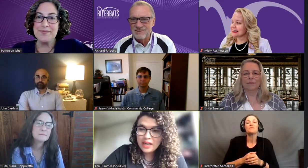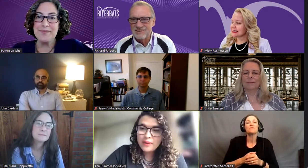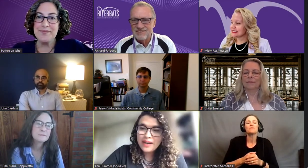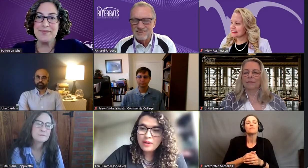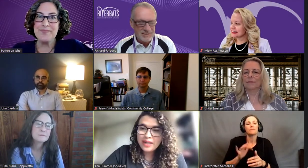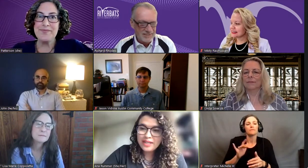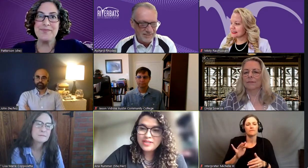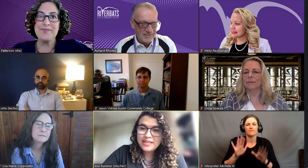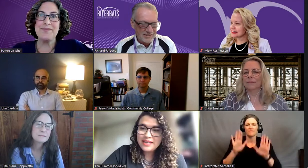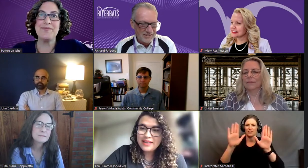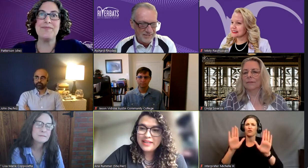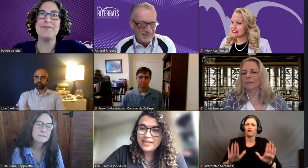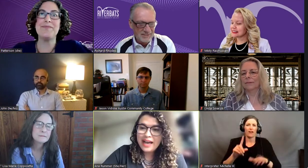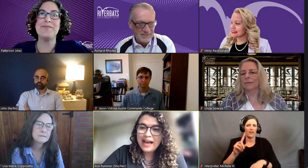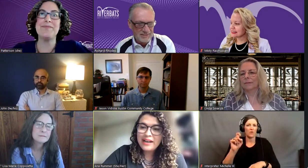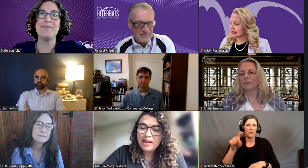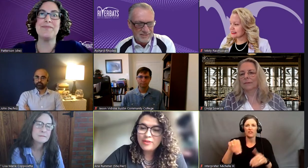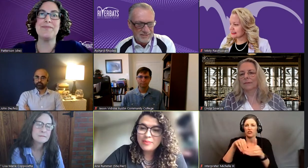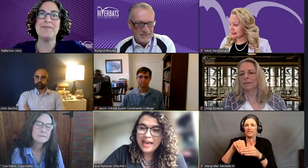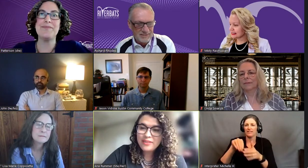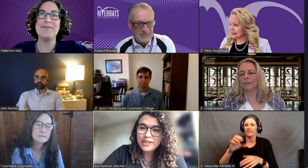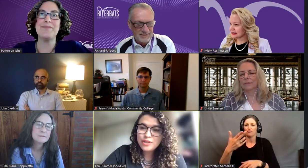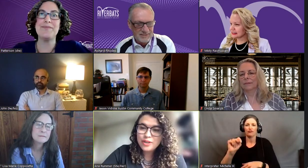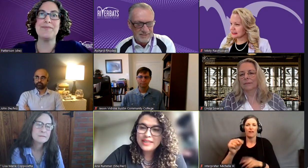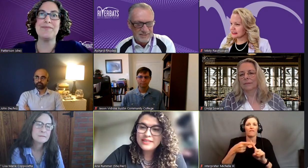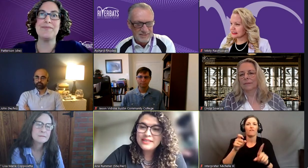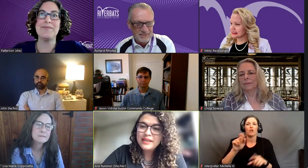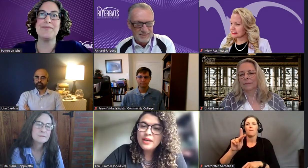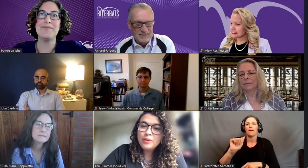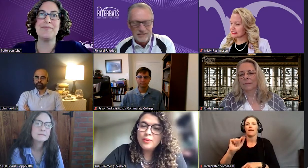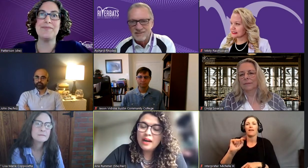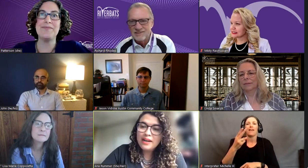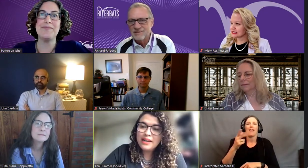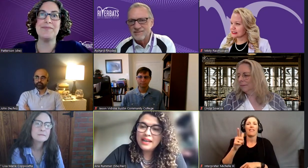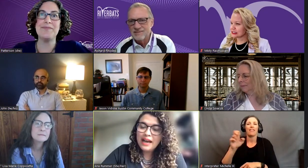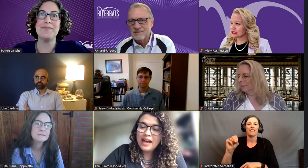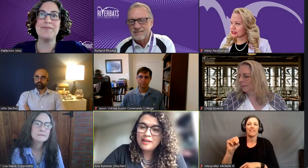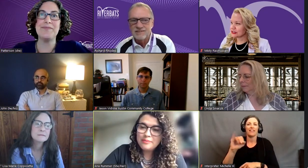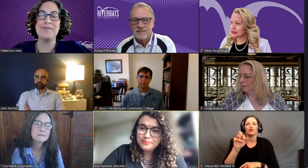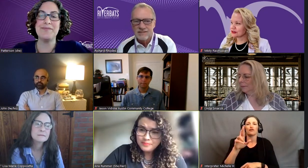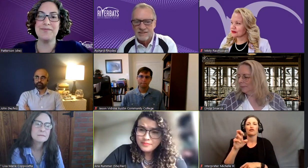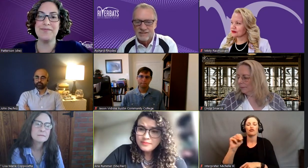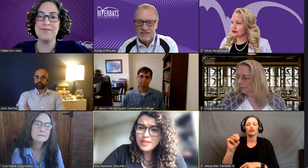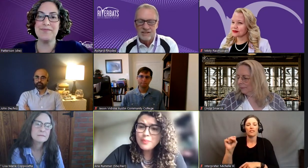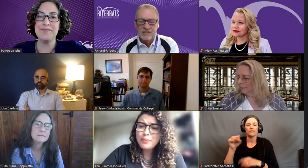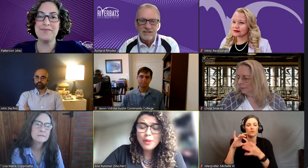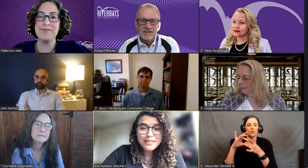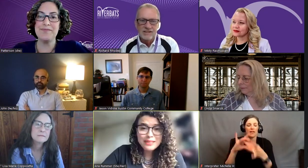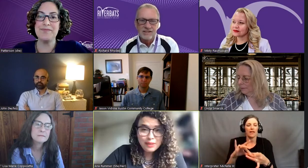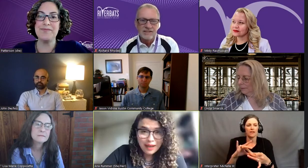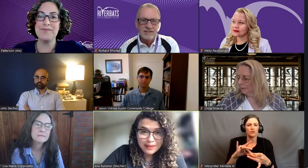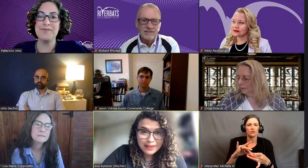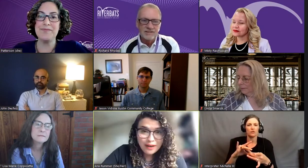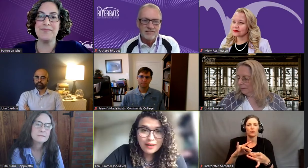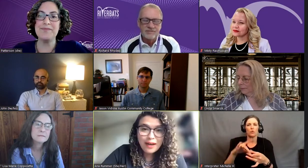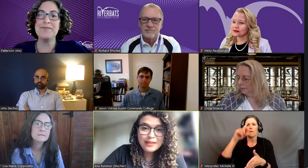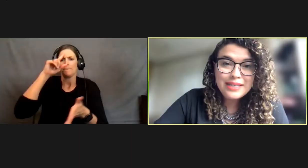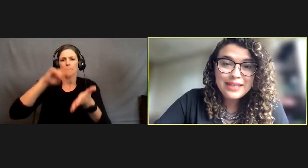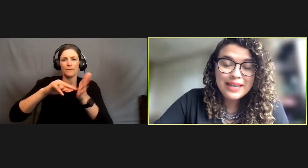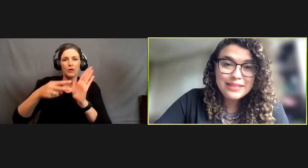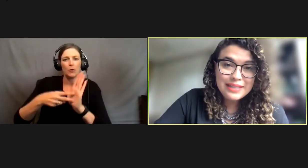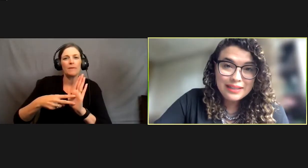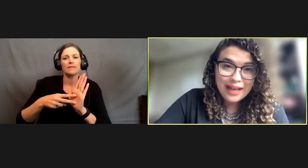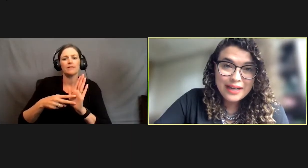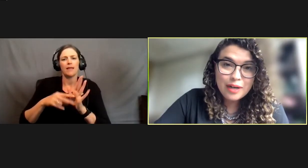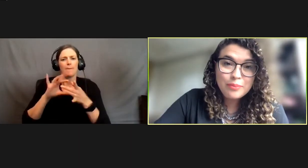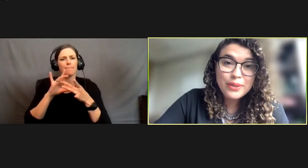a great question in the chat from Kathleen Juergens regarding purpose and belonging. Our colleagues